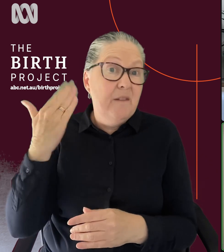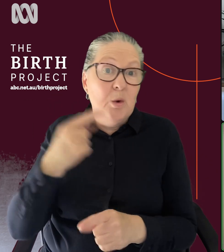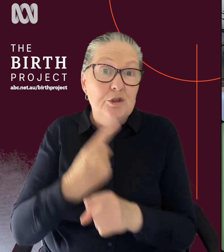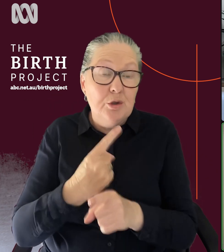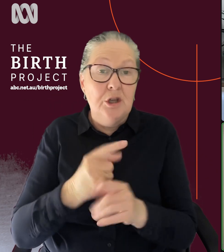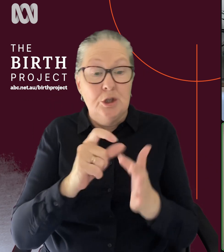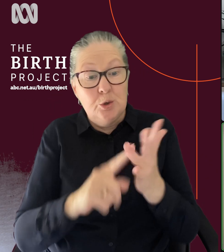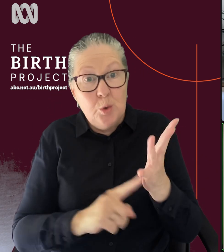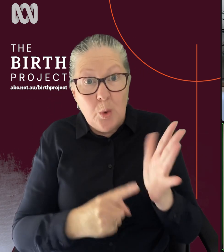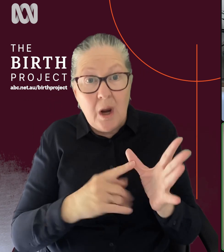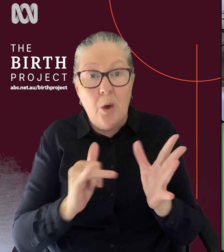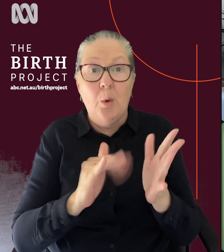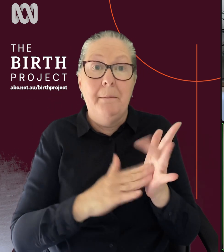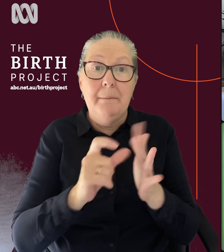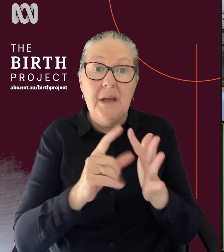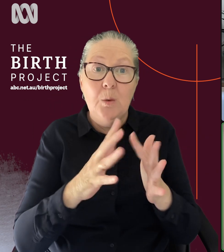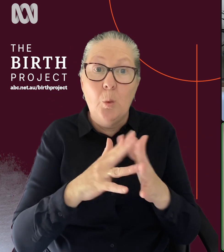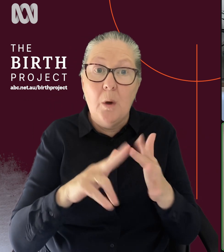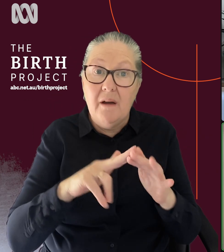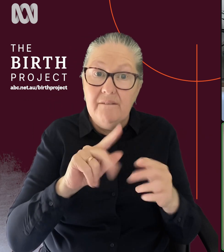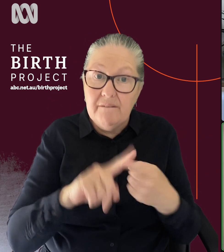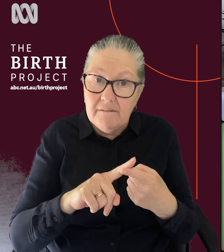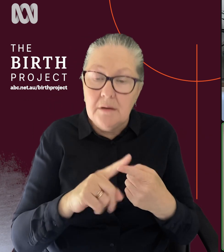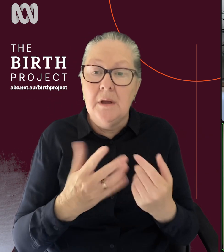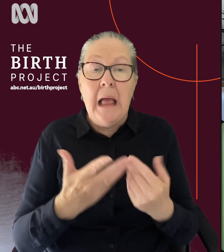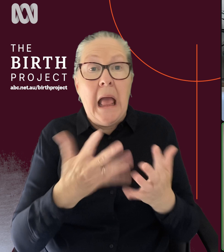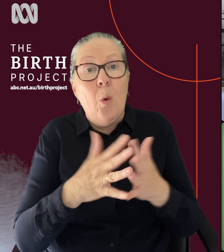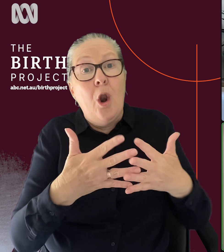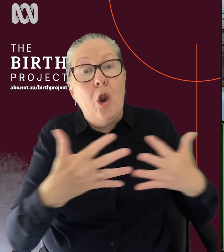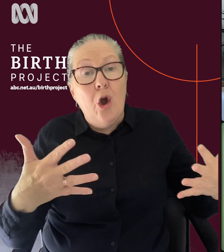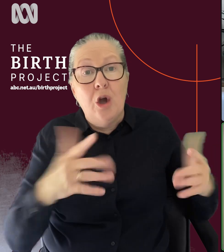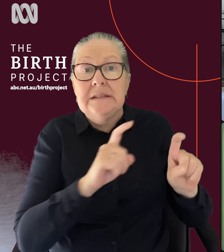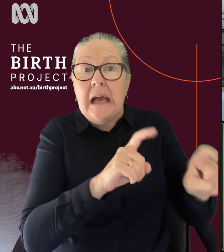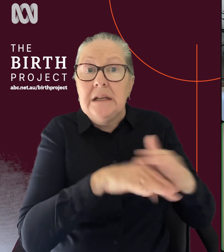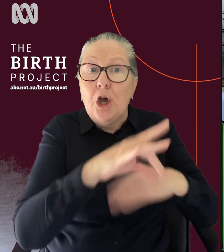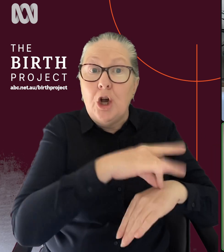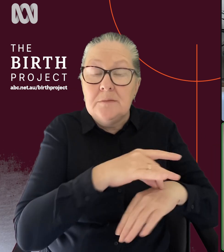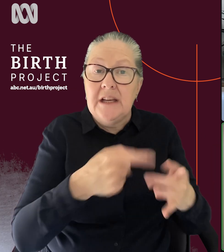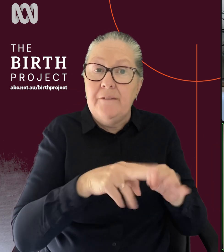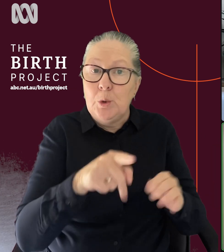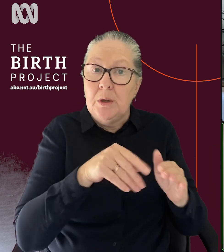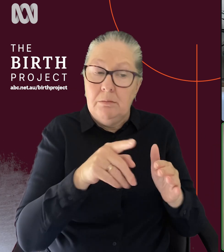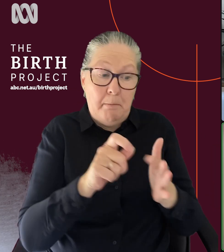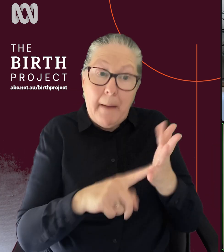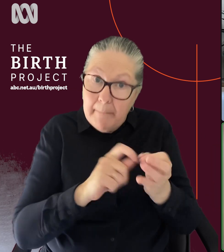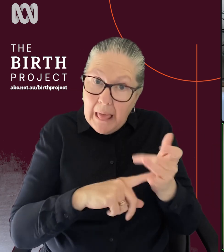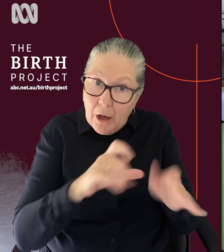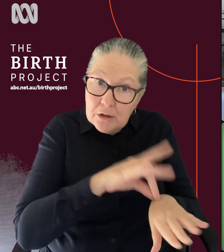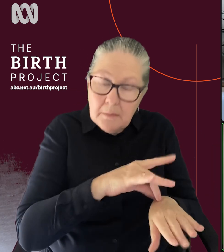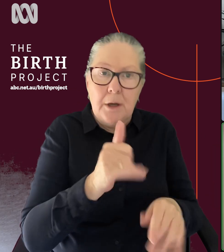midwives or doulas. The length of stay in hospital usually varies too. If you're a public patient, you might be in a